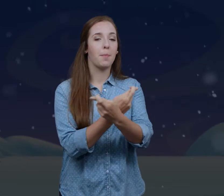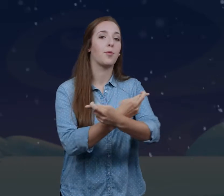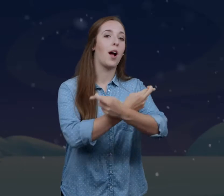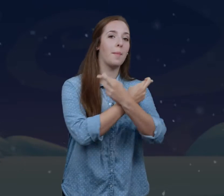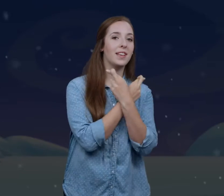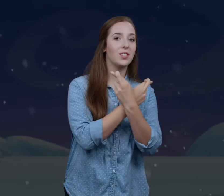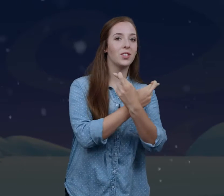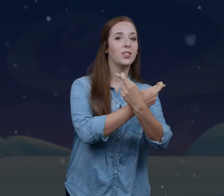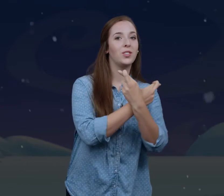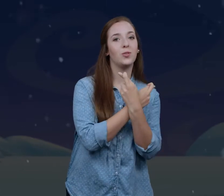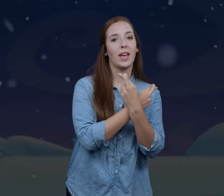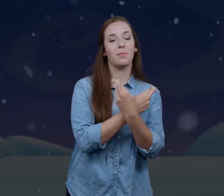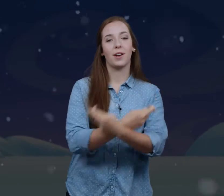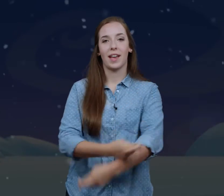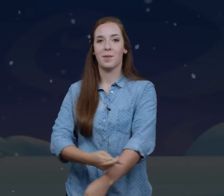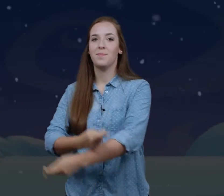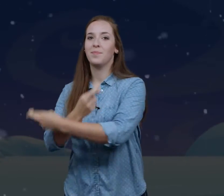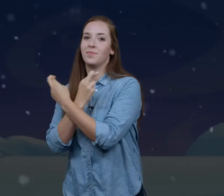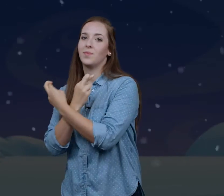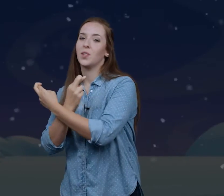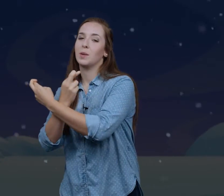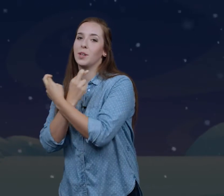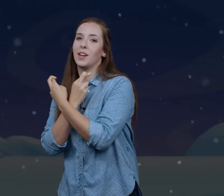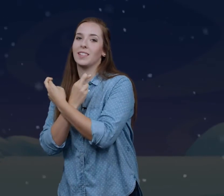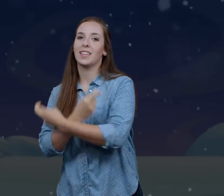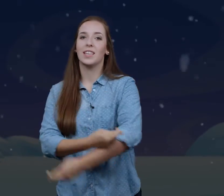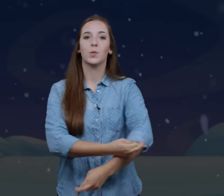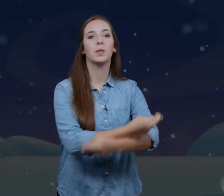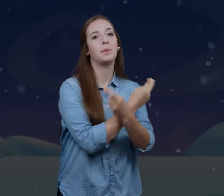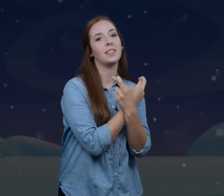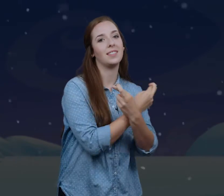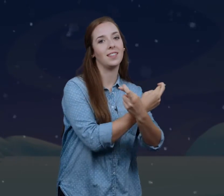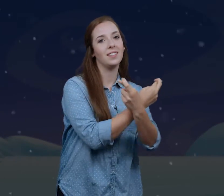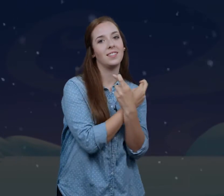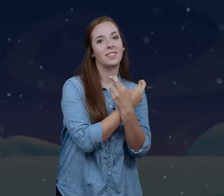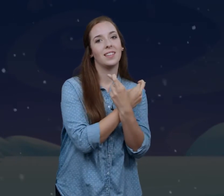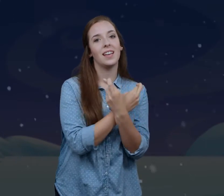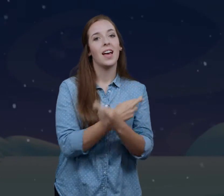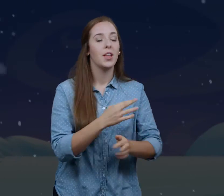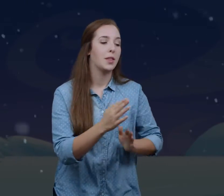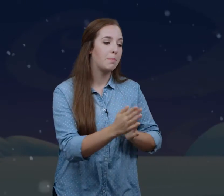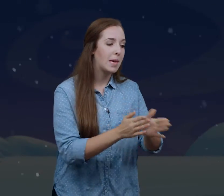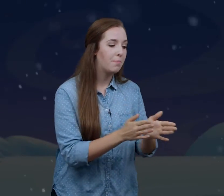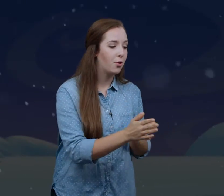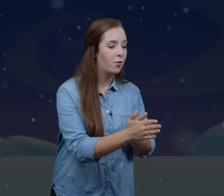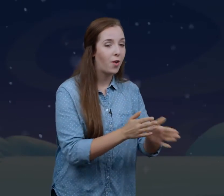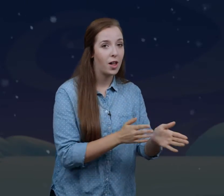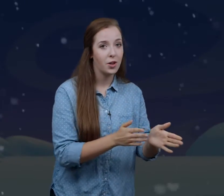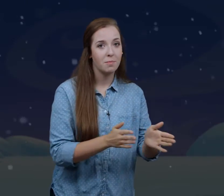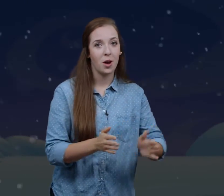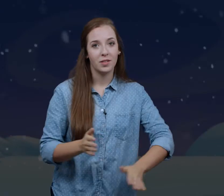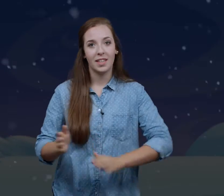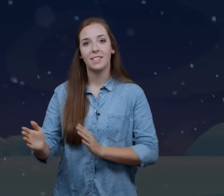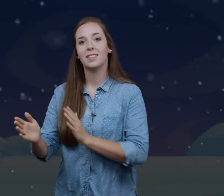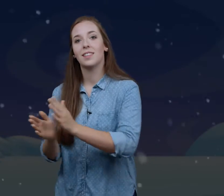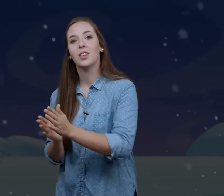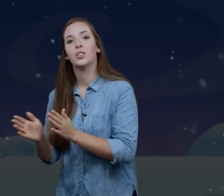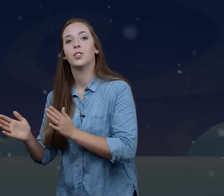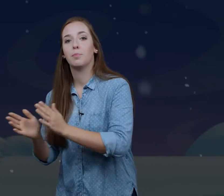promise to Abraham. So you're going put your hands like this with the beat still. The people followed Moses to the